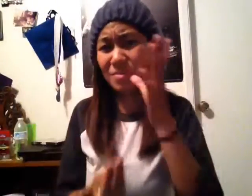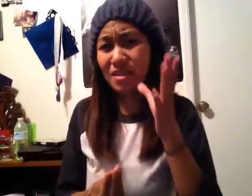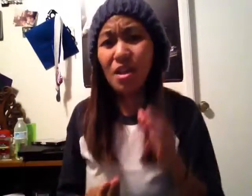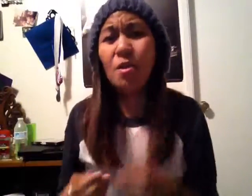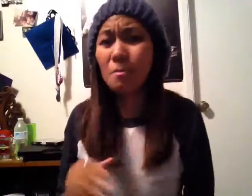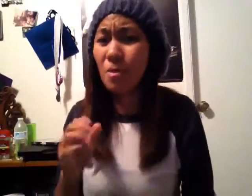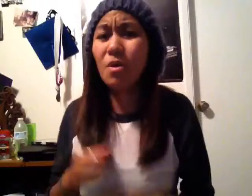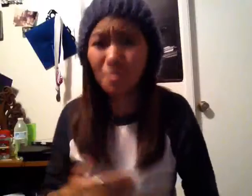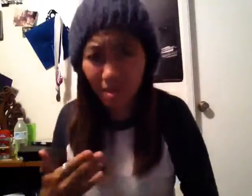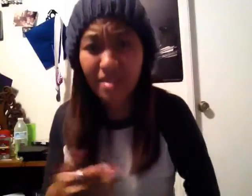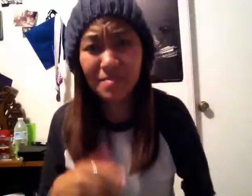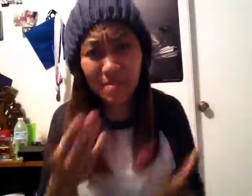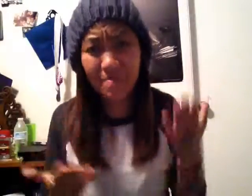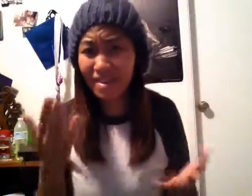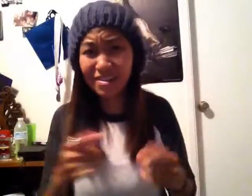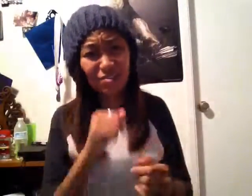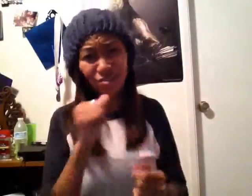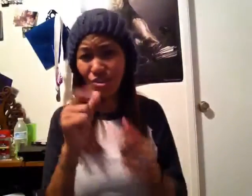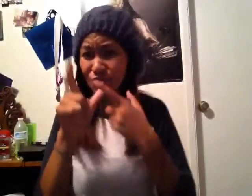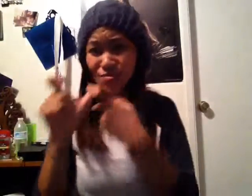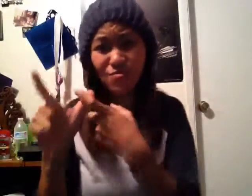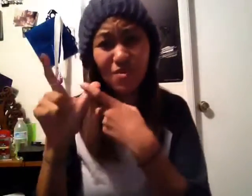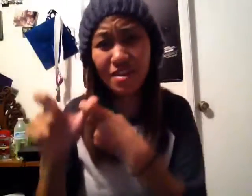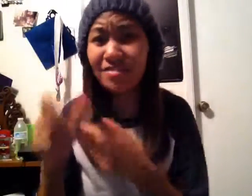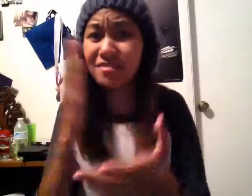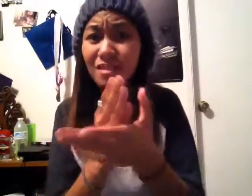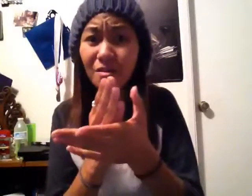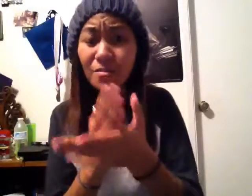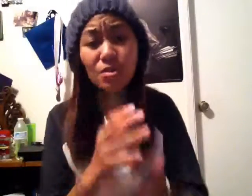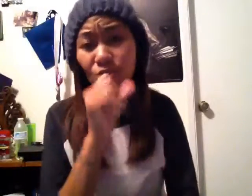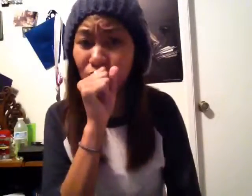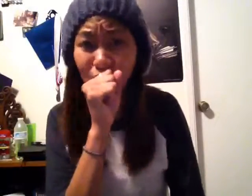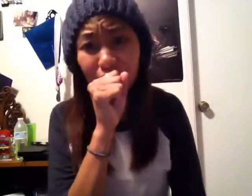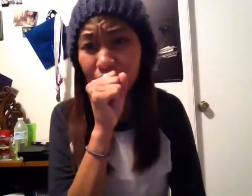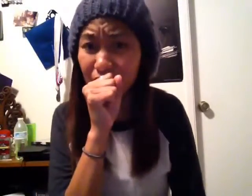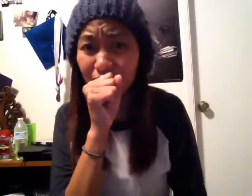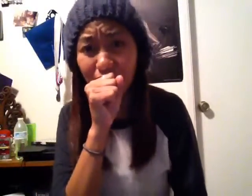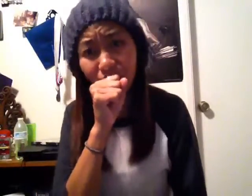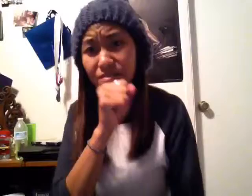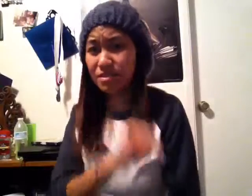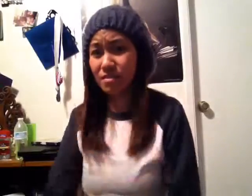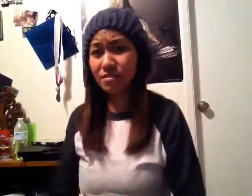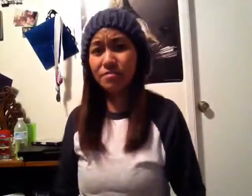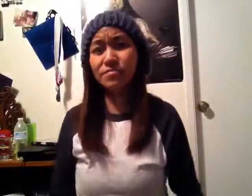bow down to the mighty Don't run Stop holding the tongue